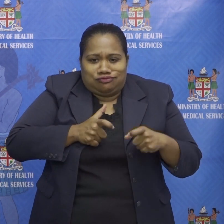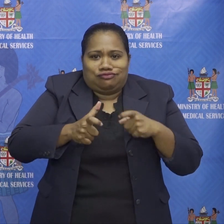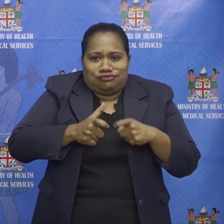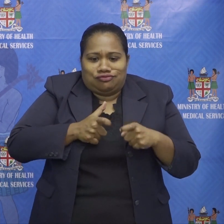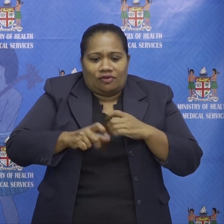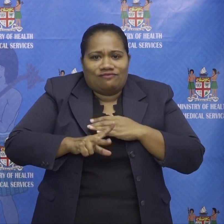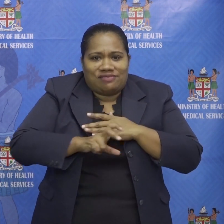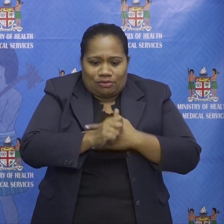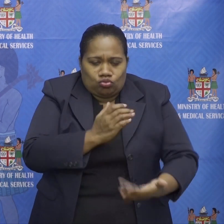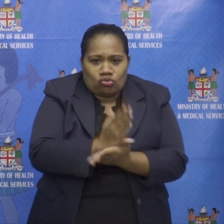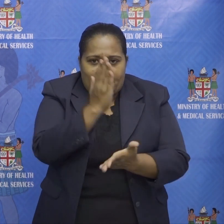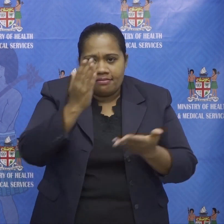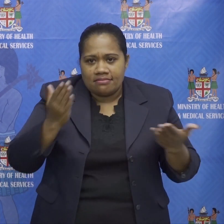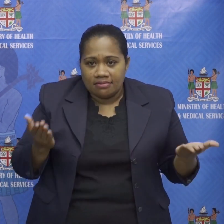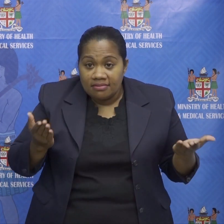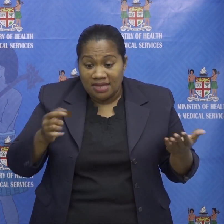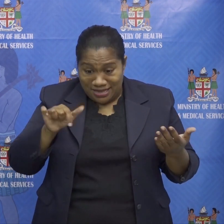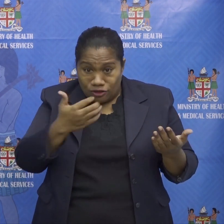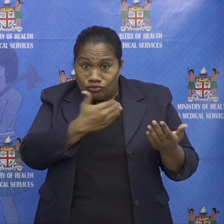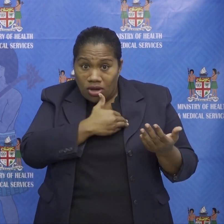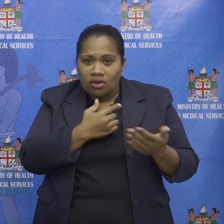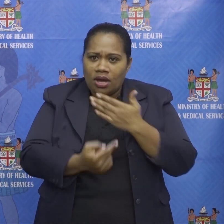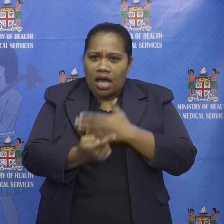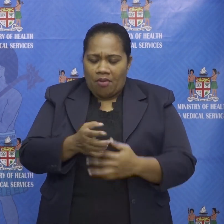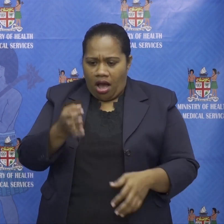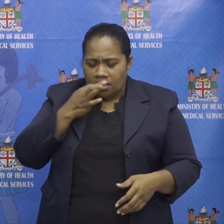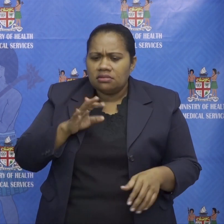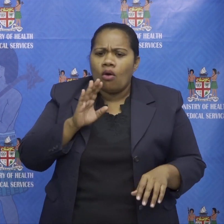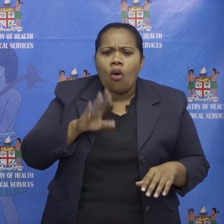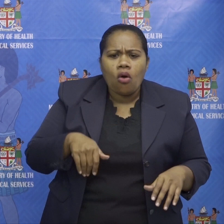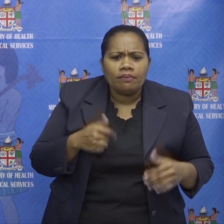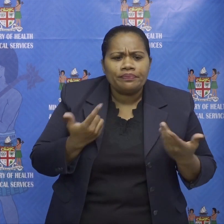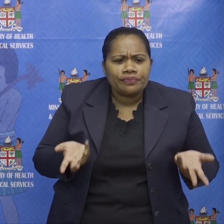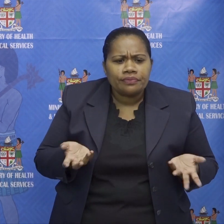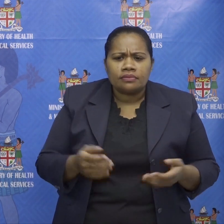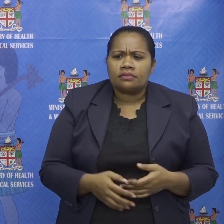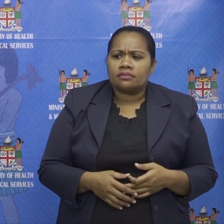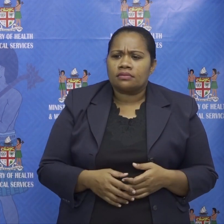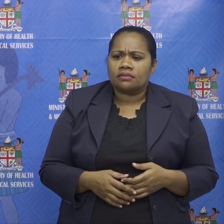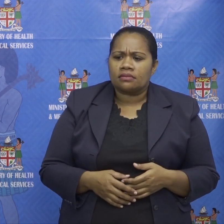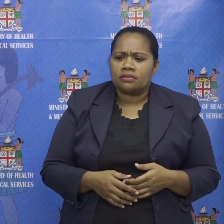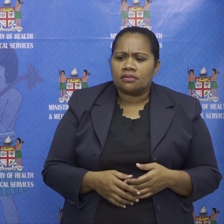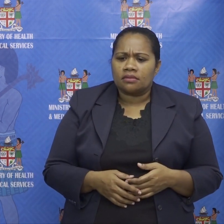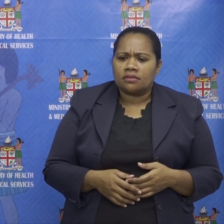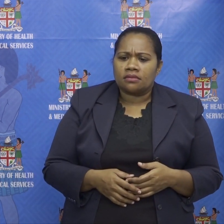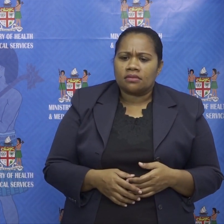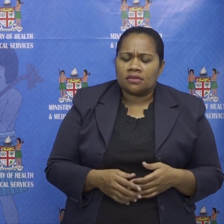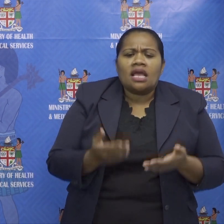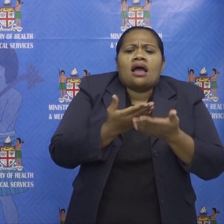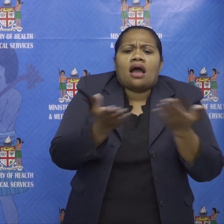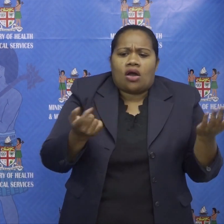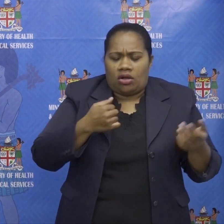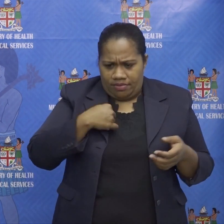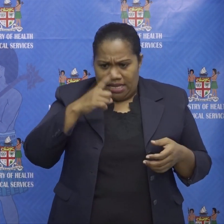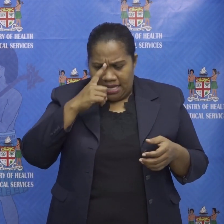how do i get uh certain human beings from one place across the containment zone to